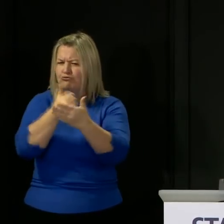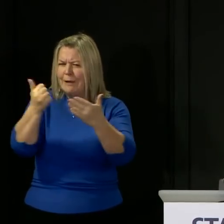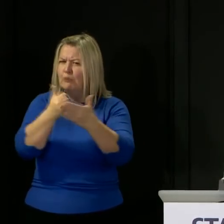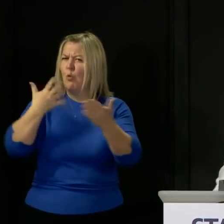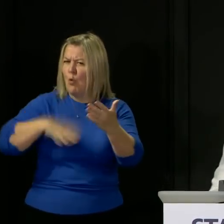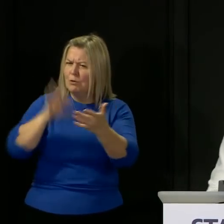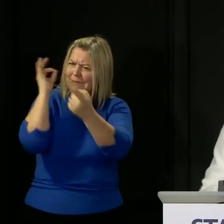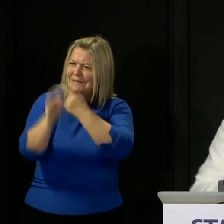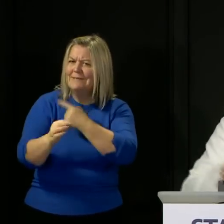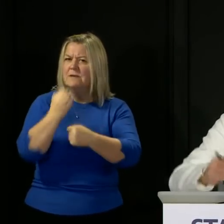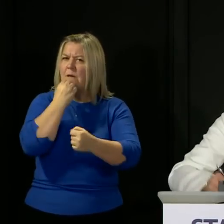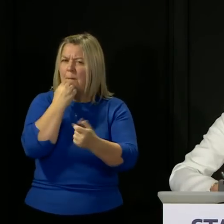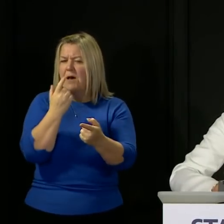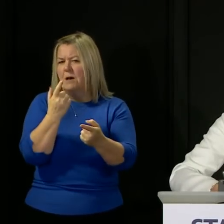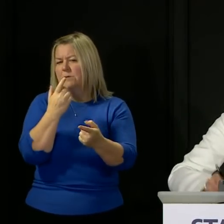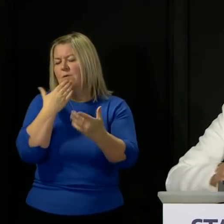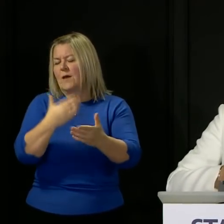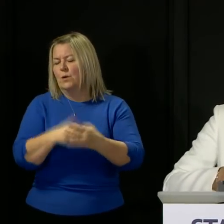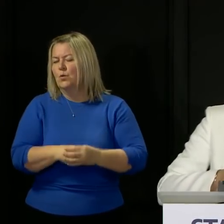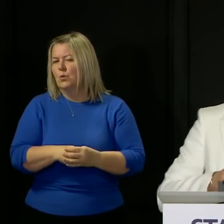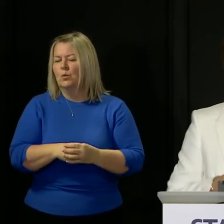Tom Martin from the Express